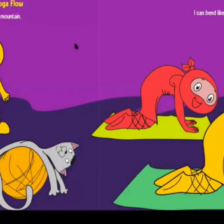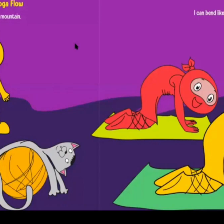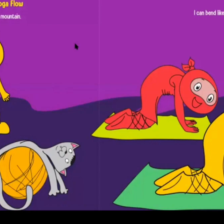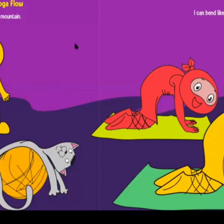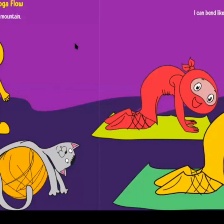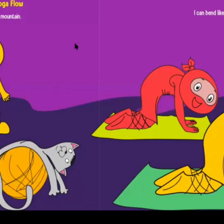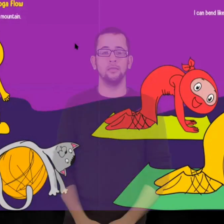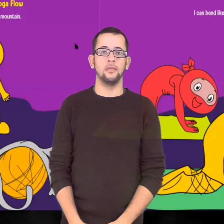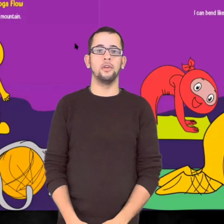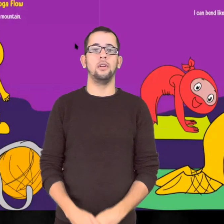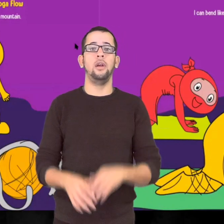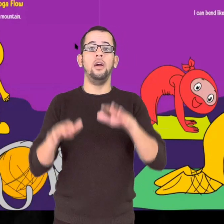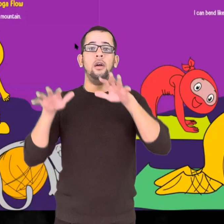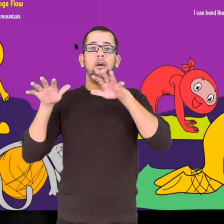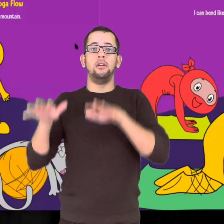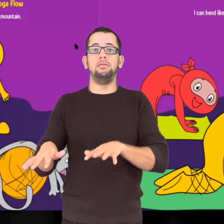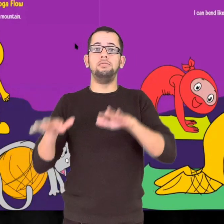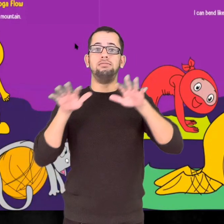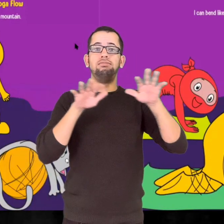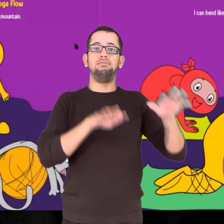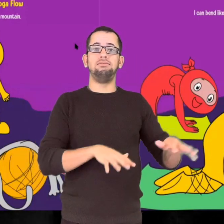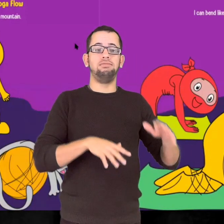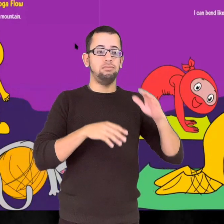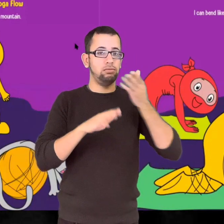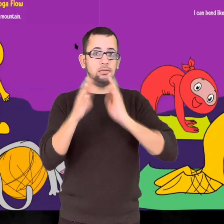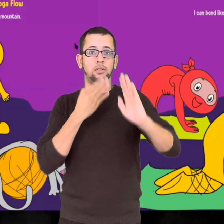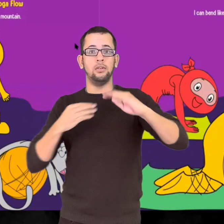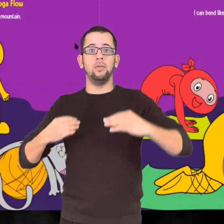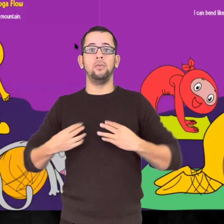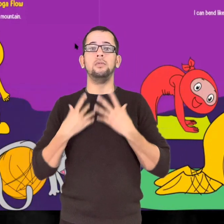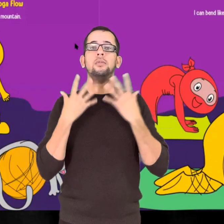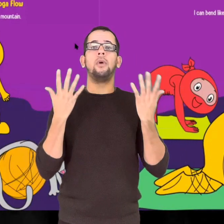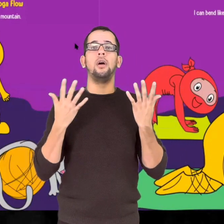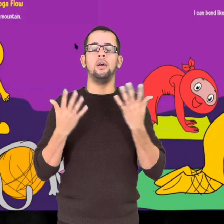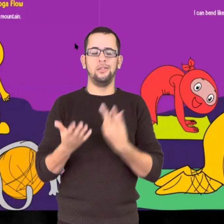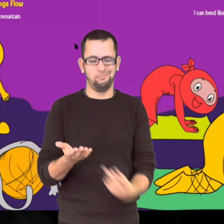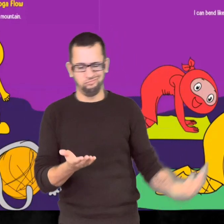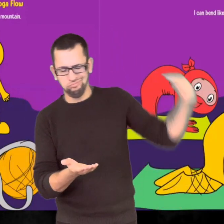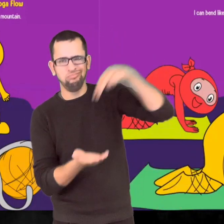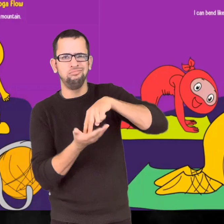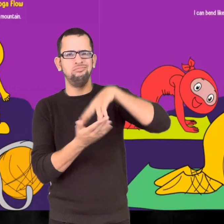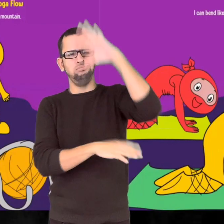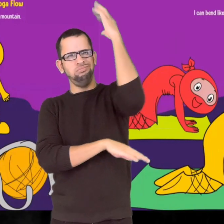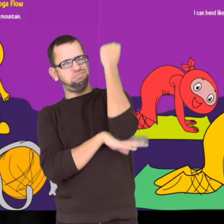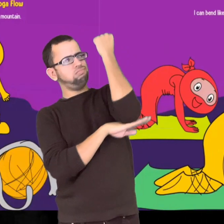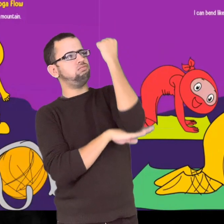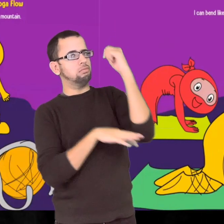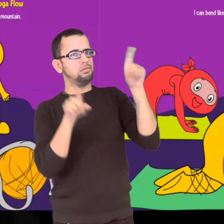The Calm Ninja Yoga Flow. I can stand tall like a mountain.